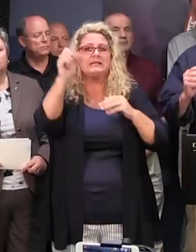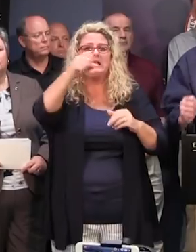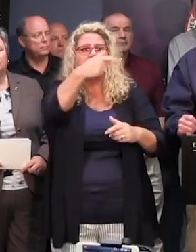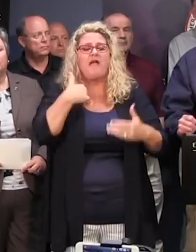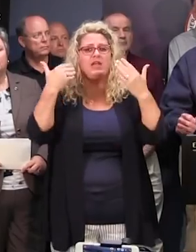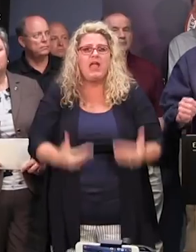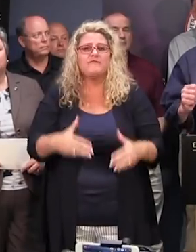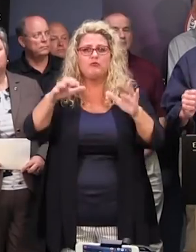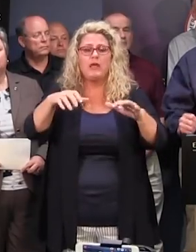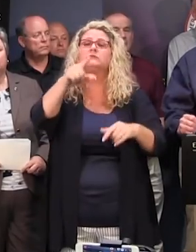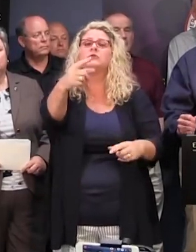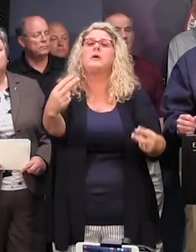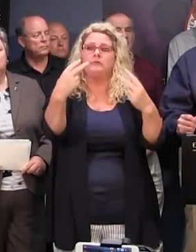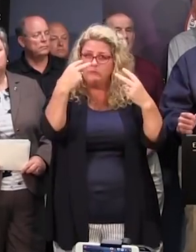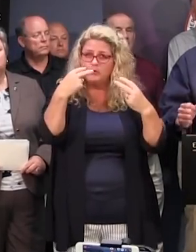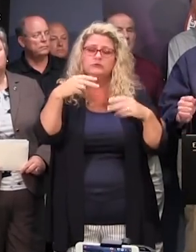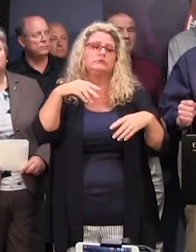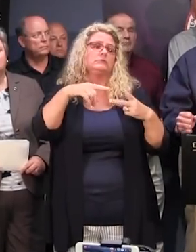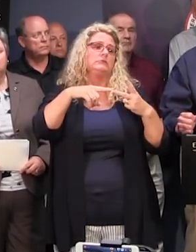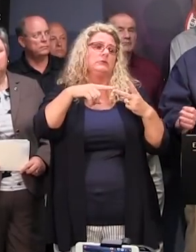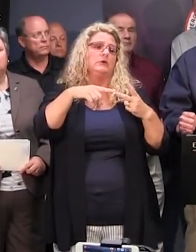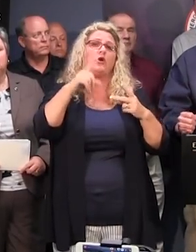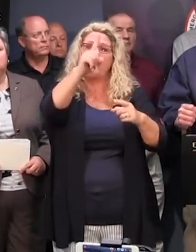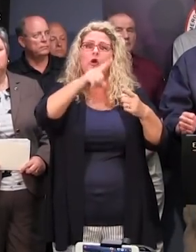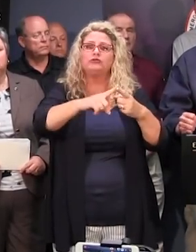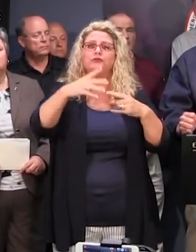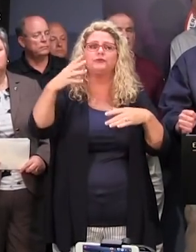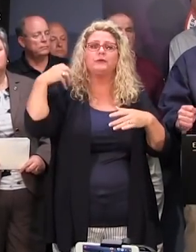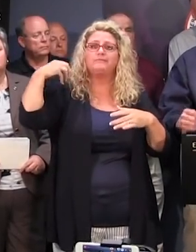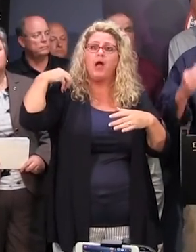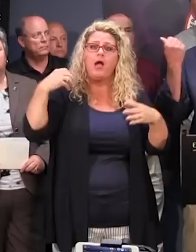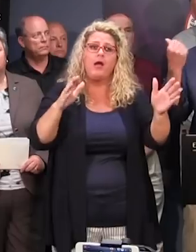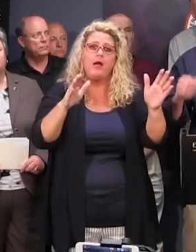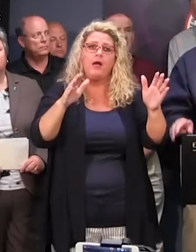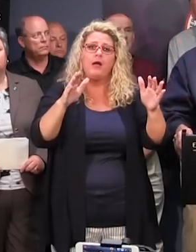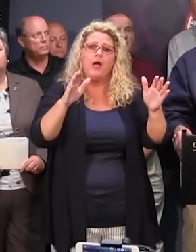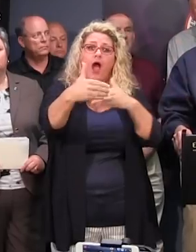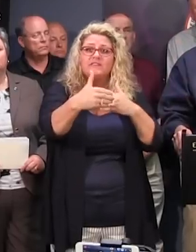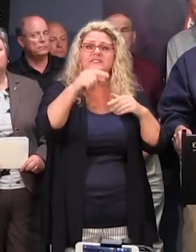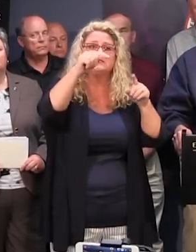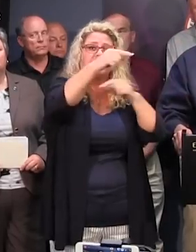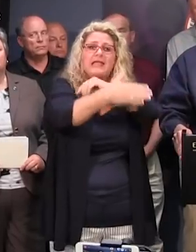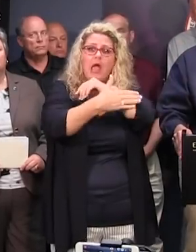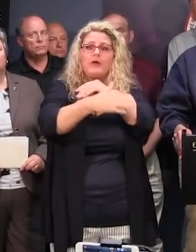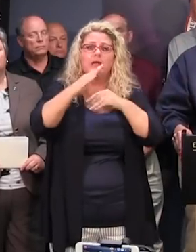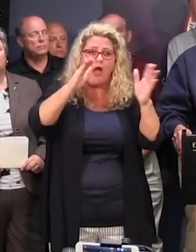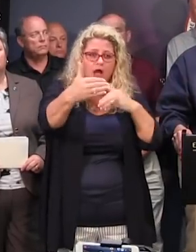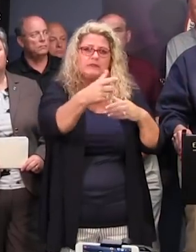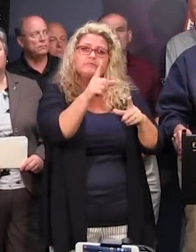is stay tuned, go to the official sources, talk to the county offices, as well as call these numbers that we've been